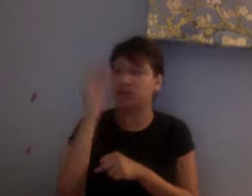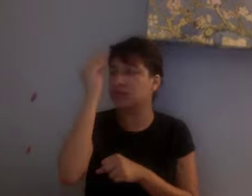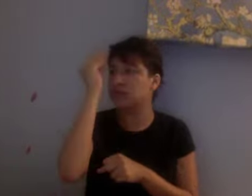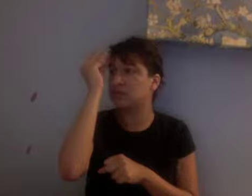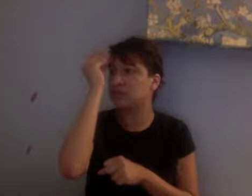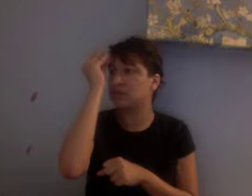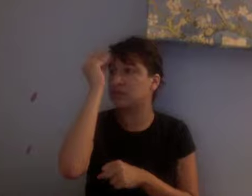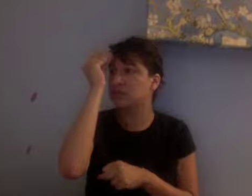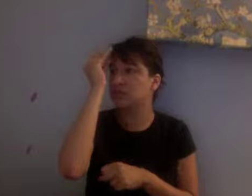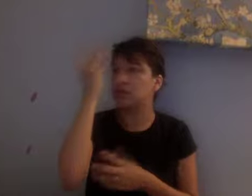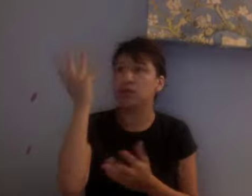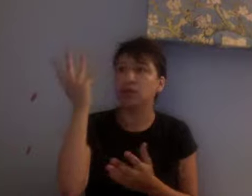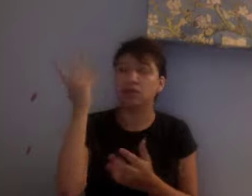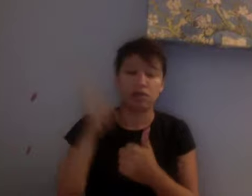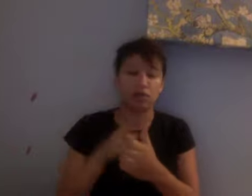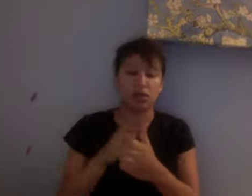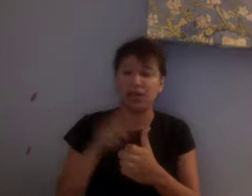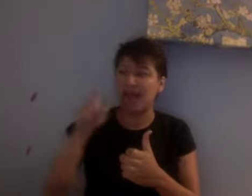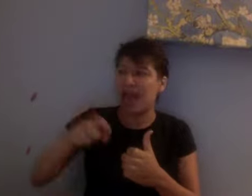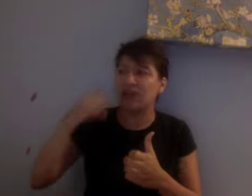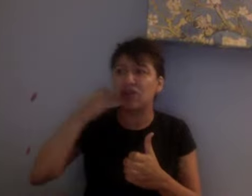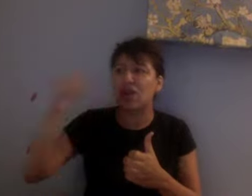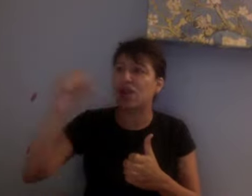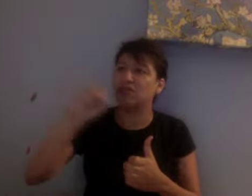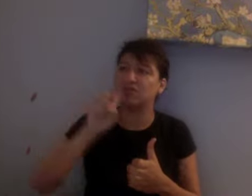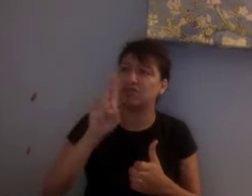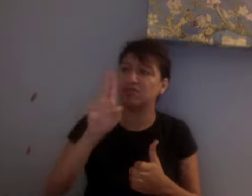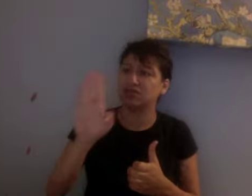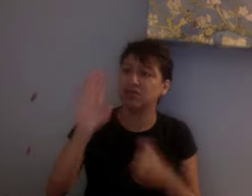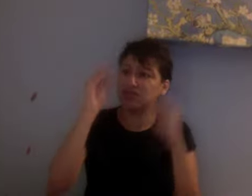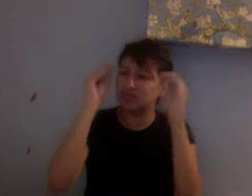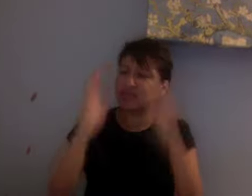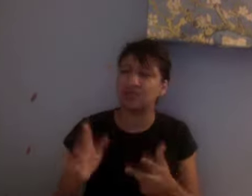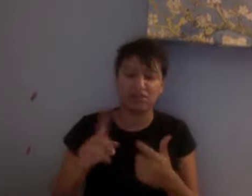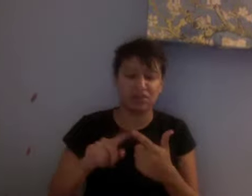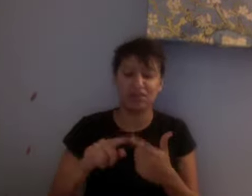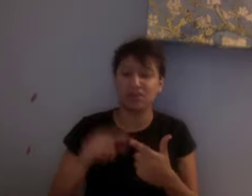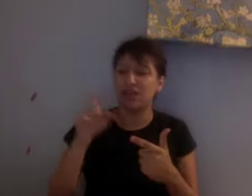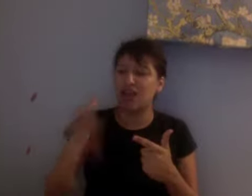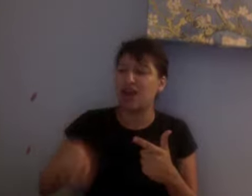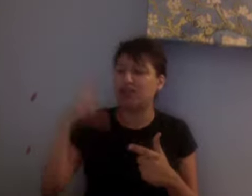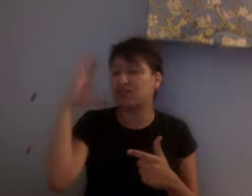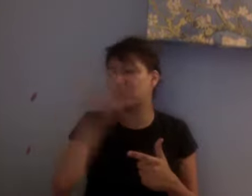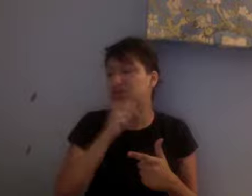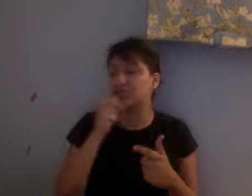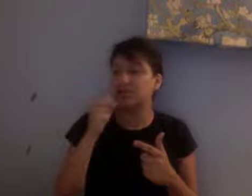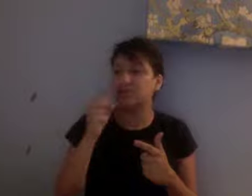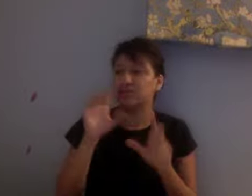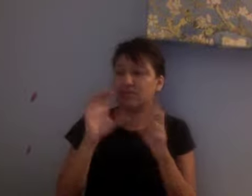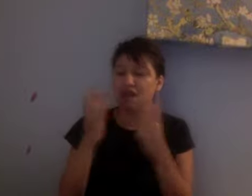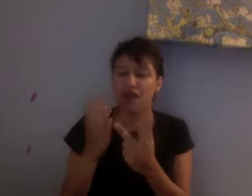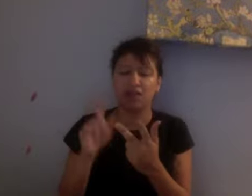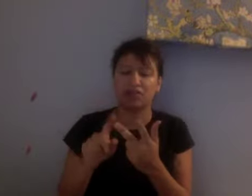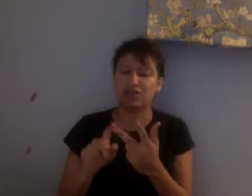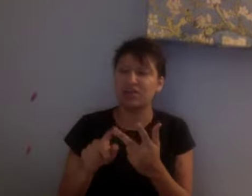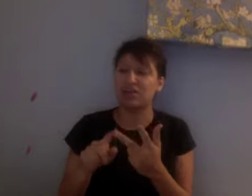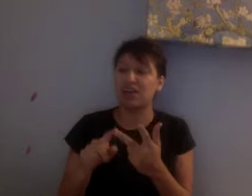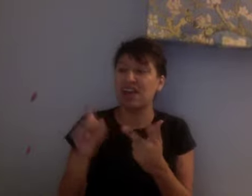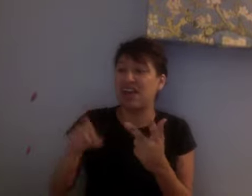Do I have to call for a sub? I have to call in? Am I going to miss a day? Do I have to run into school at 4 in morning and put together the lesson plans for you guys so that you're engaged and you're learning